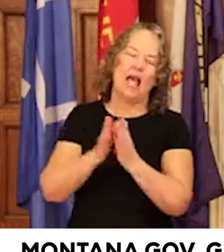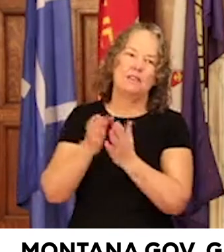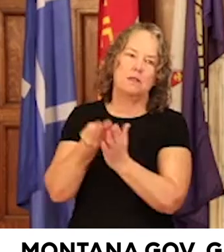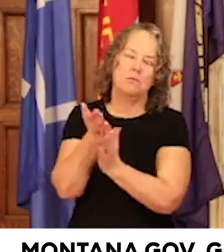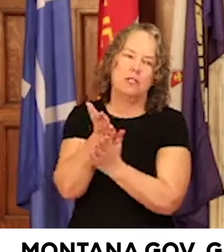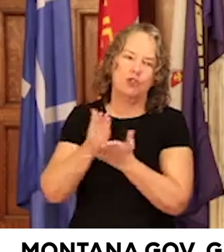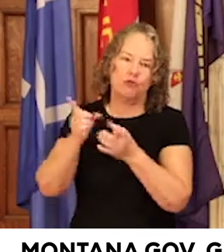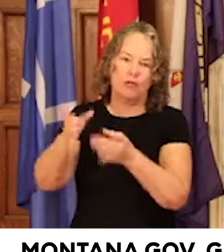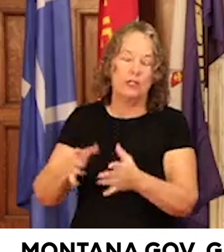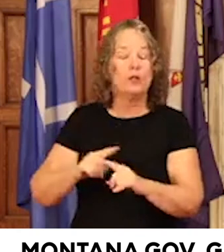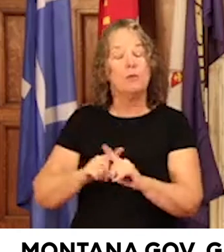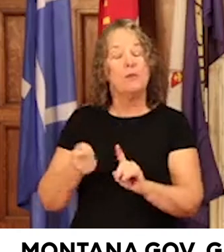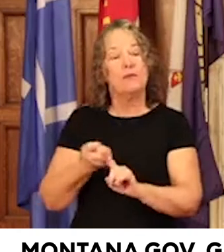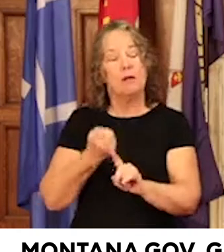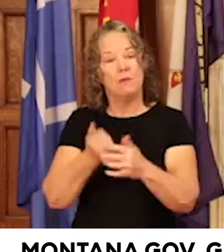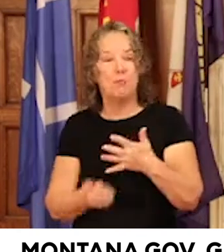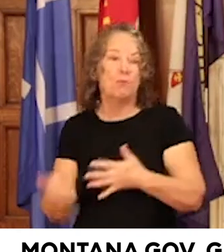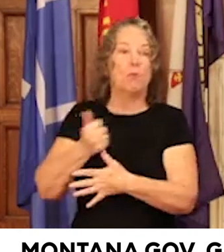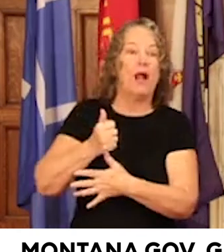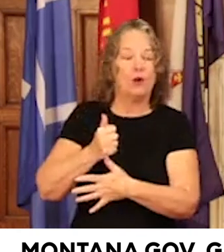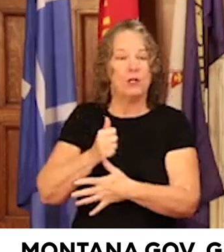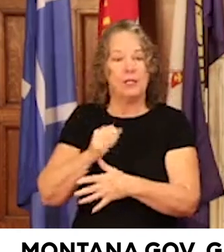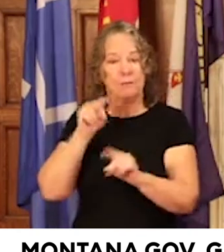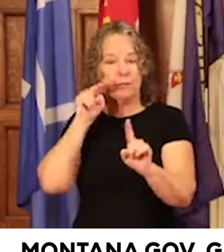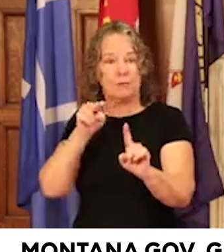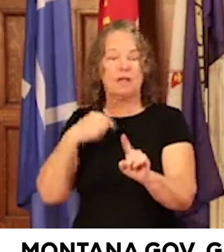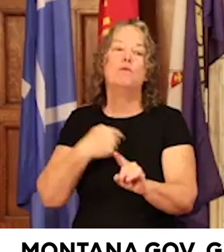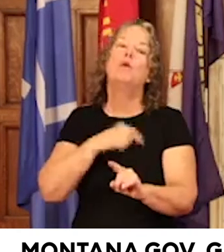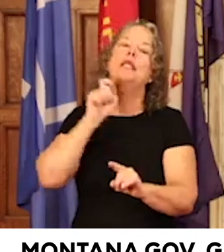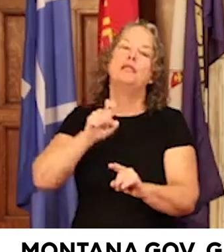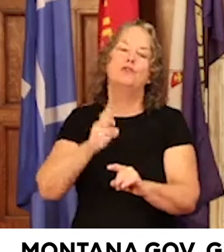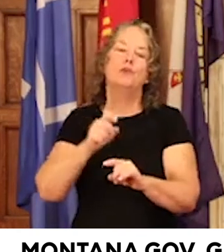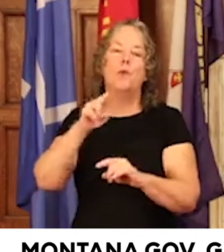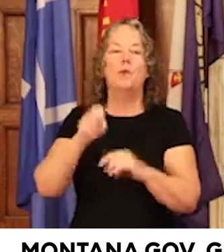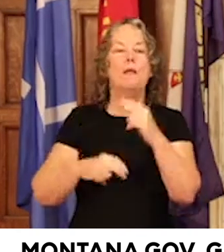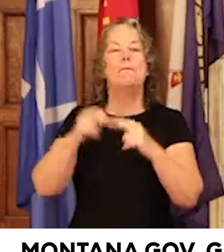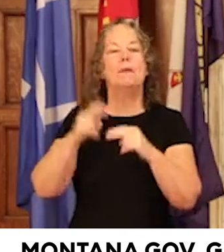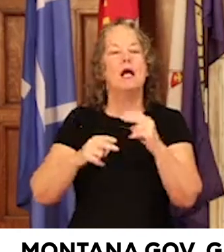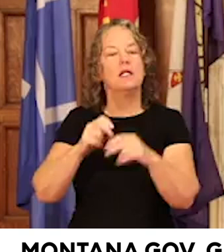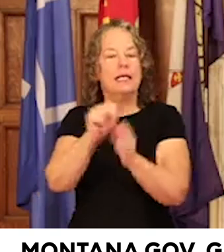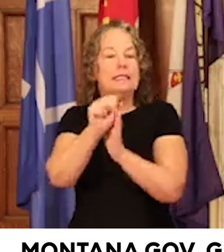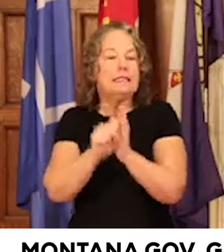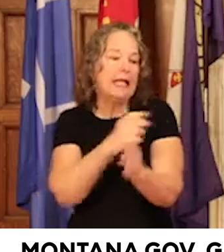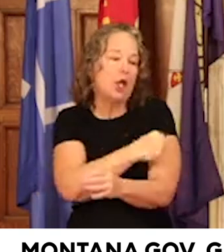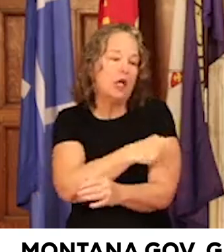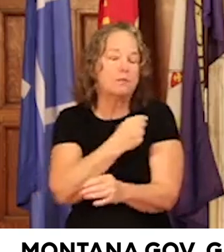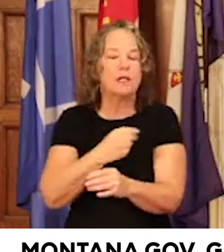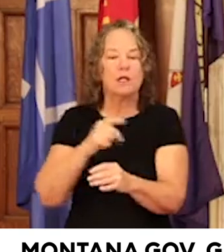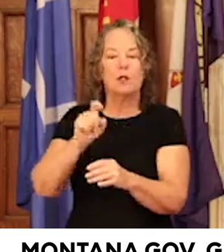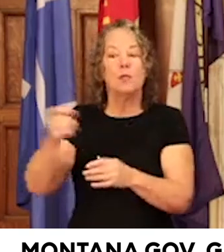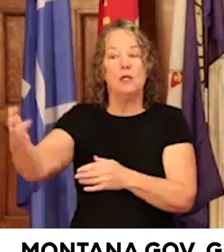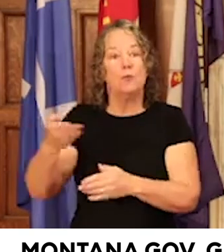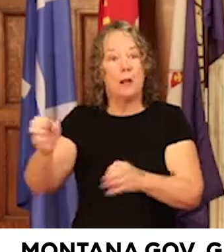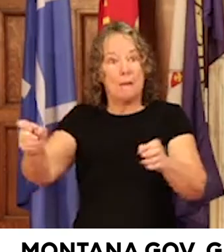a priority perspective, we need to rebuild the state hospital. We need to upgrade the facilities. We need to bring back community-based mental